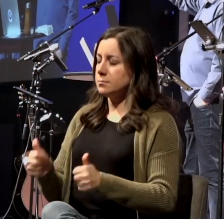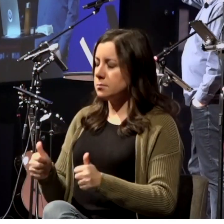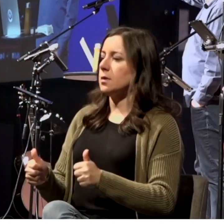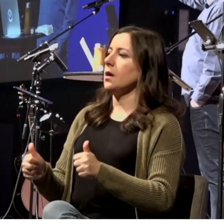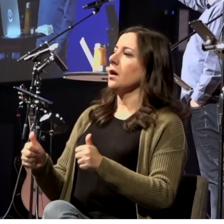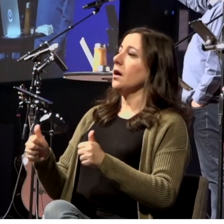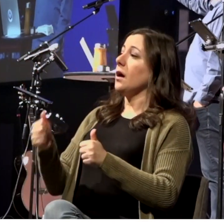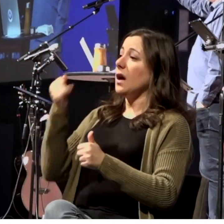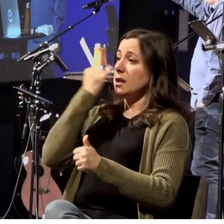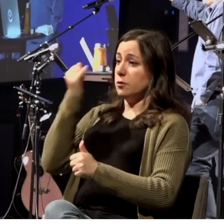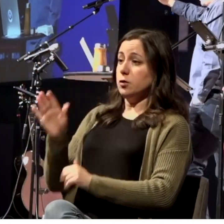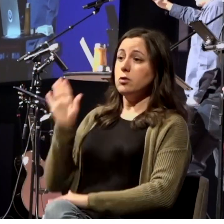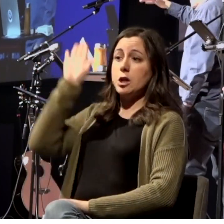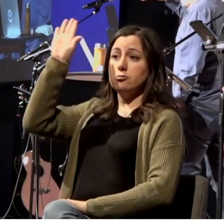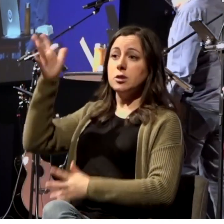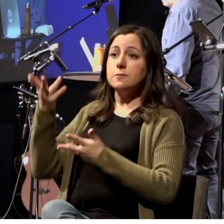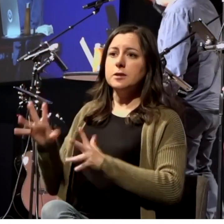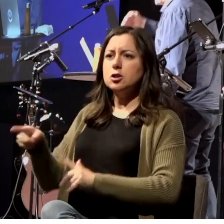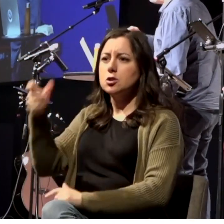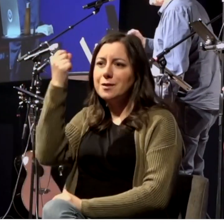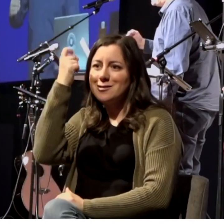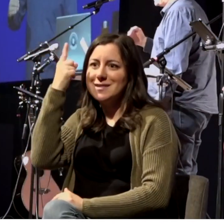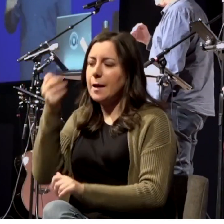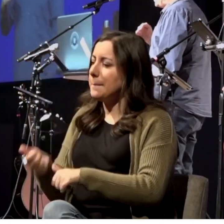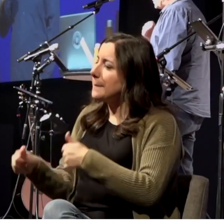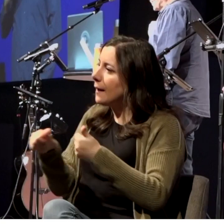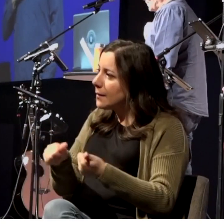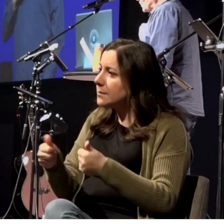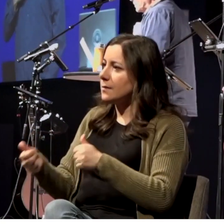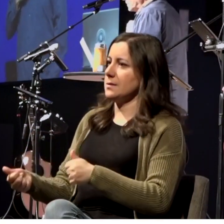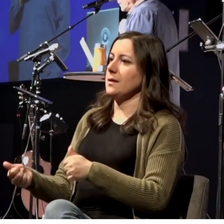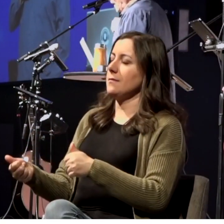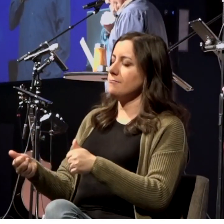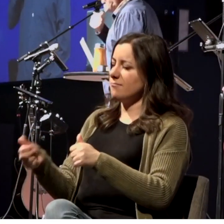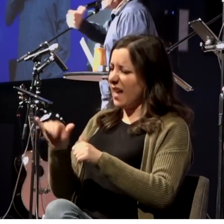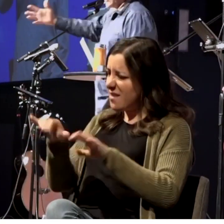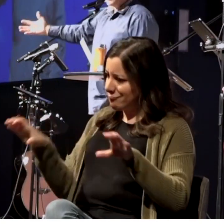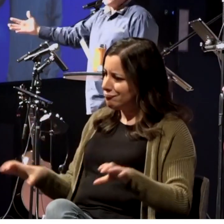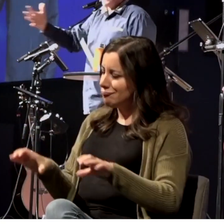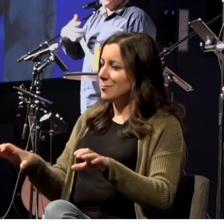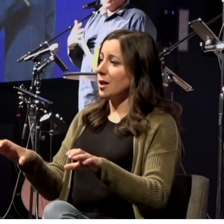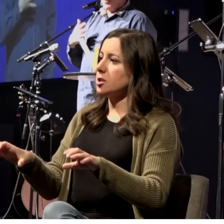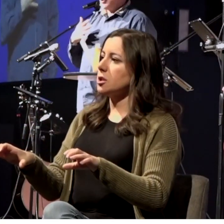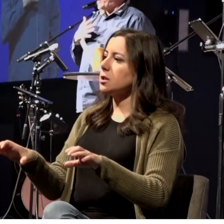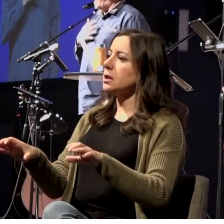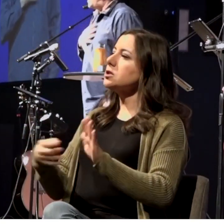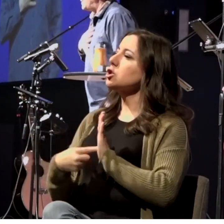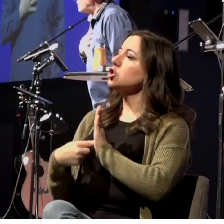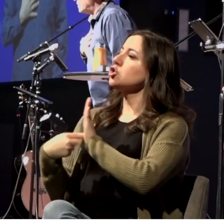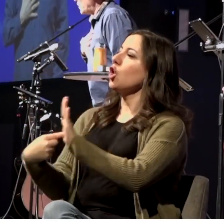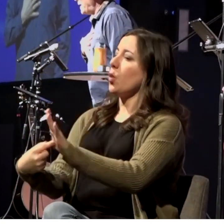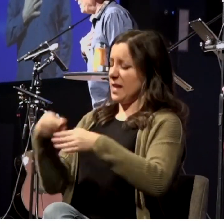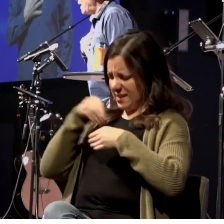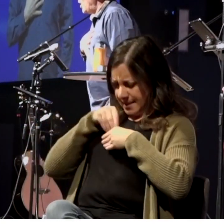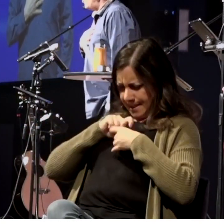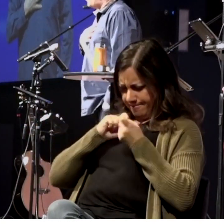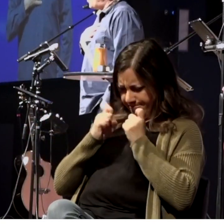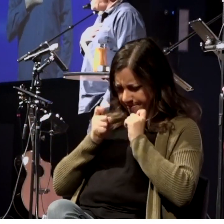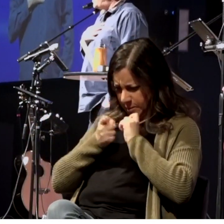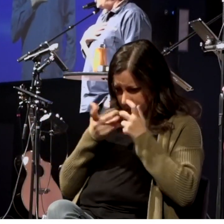Those of you that raised your hands you understand baptism is an outward sign of an inward change. Right? What we